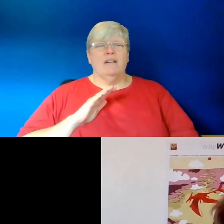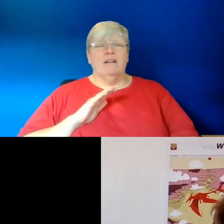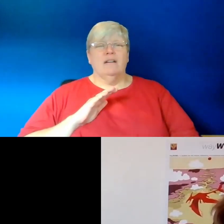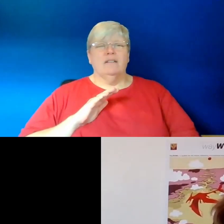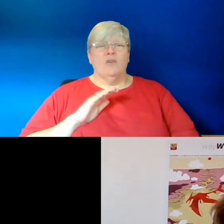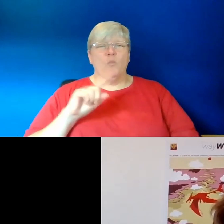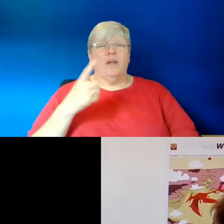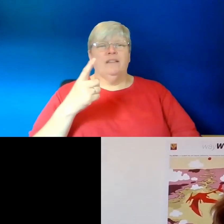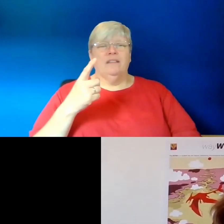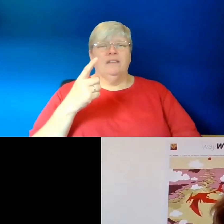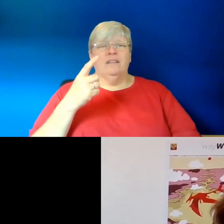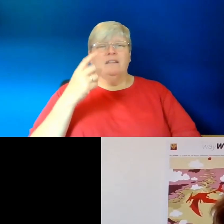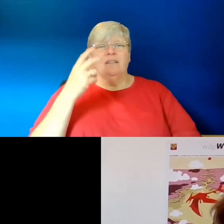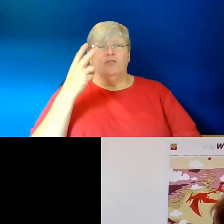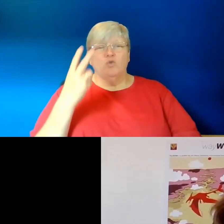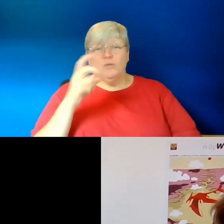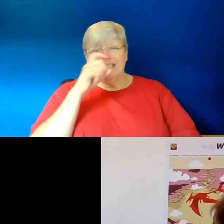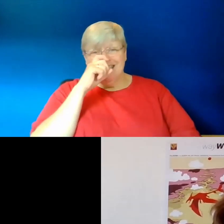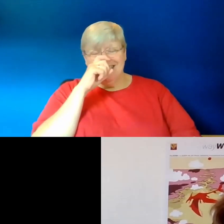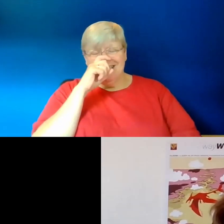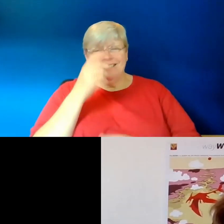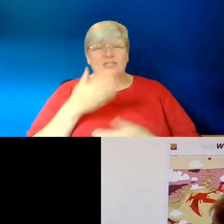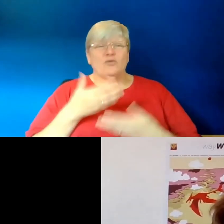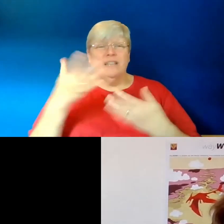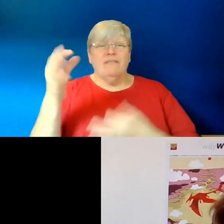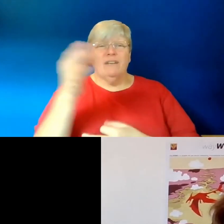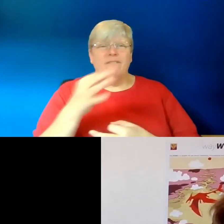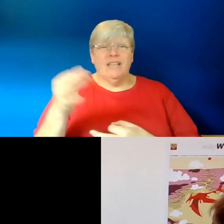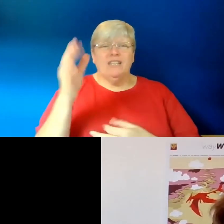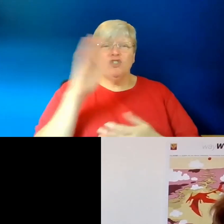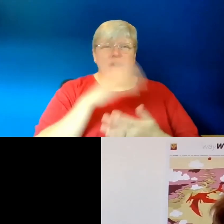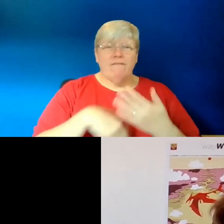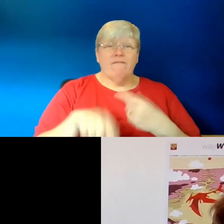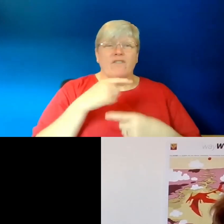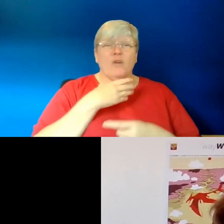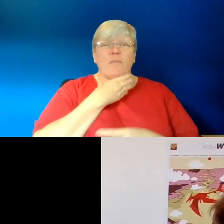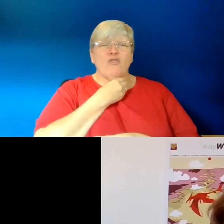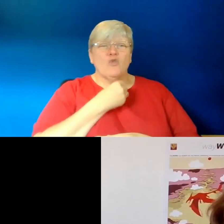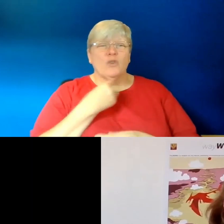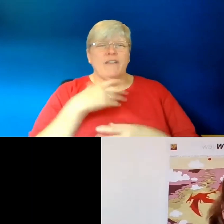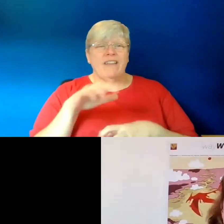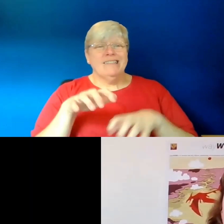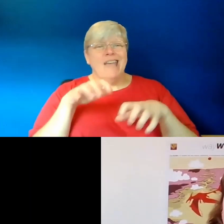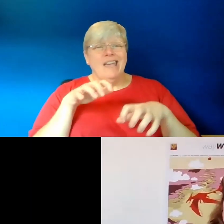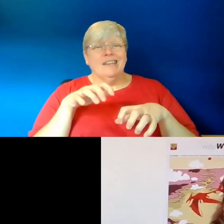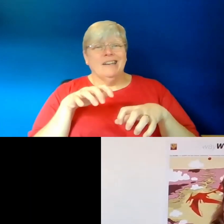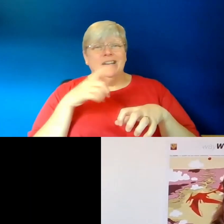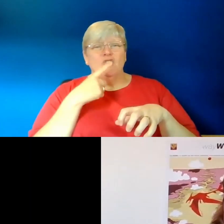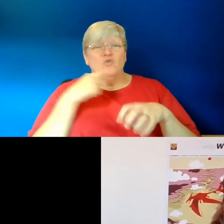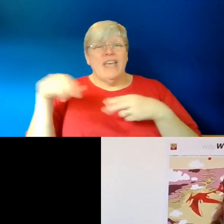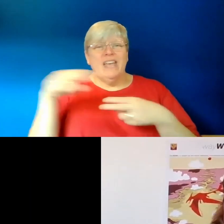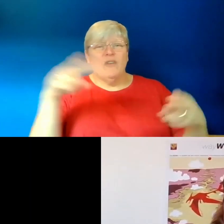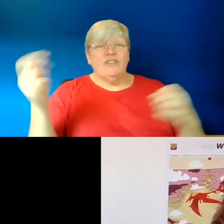1. Two sisters, who delivered a village from the throat of a tiger, the Red River's